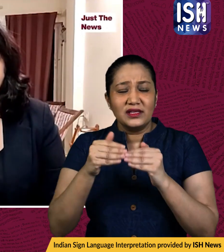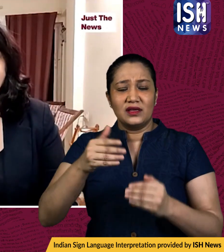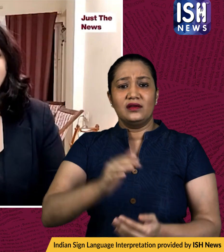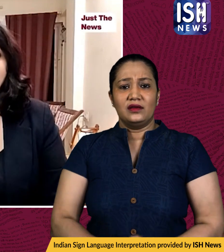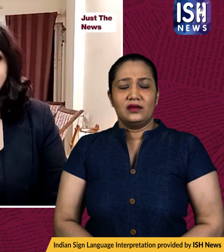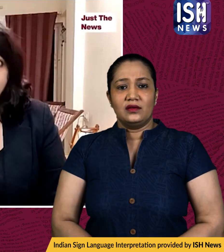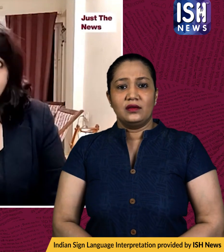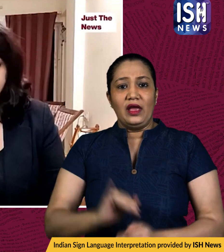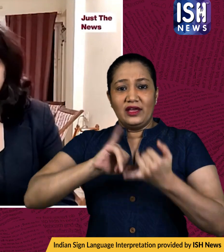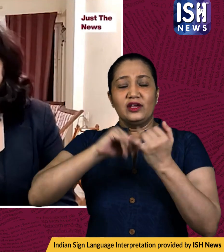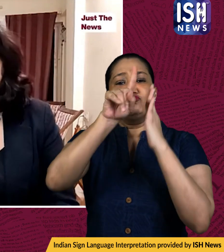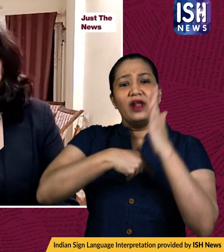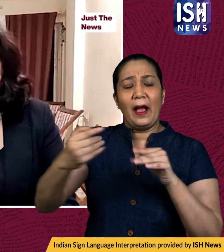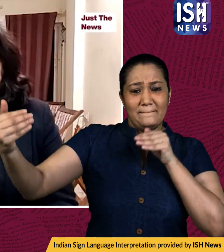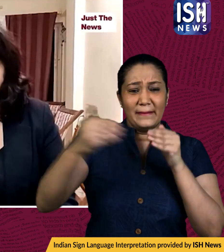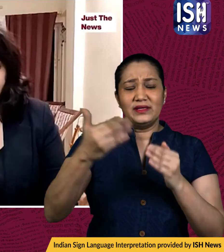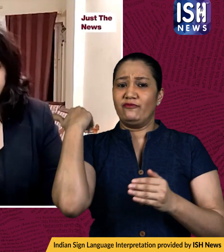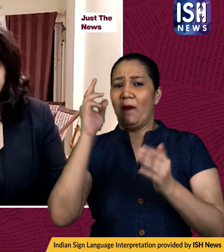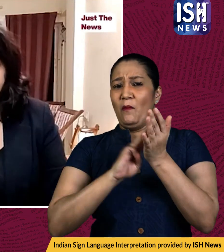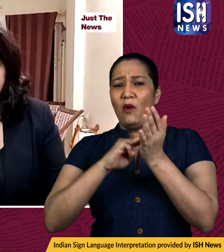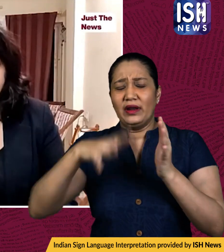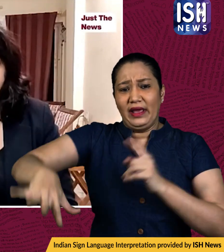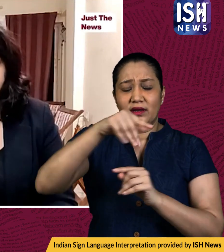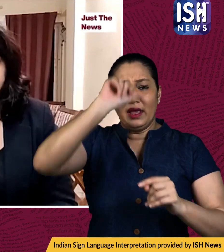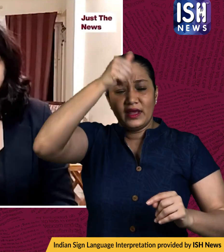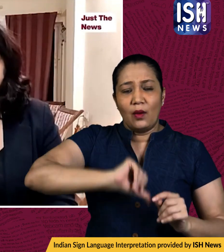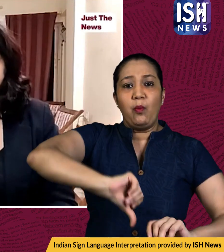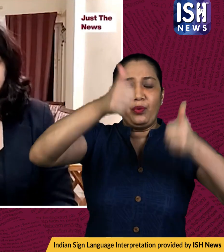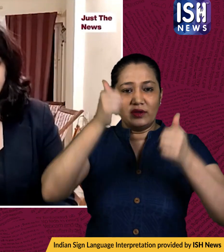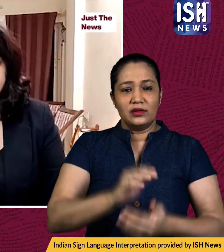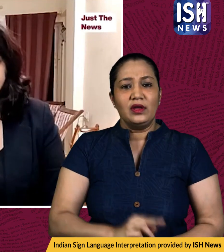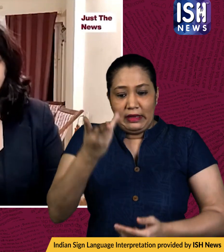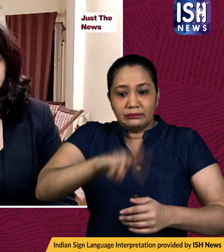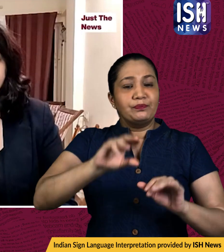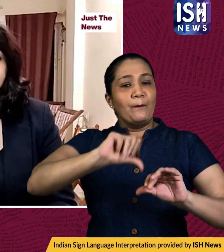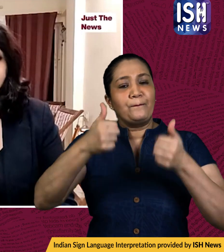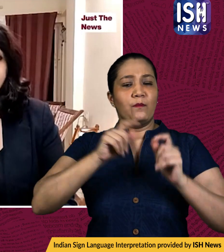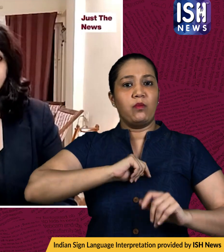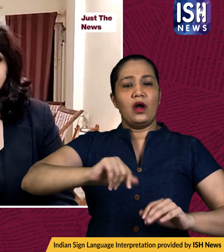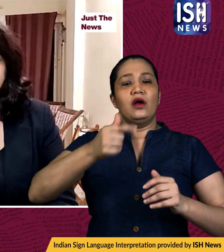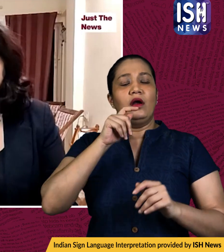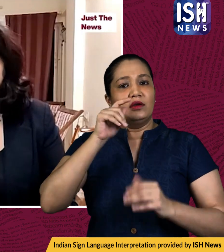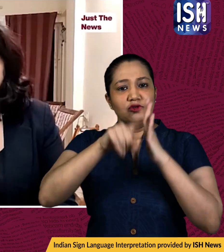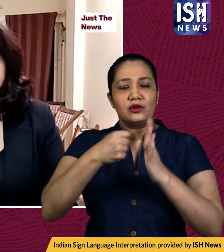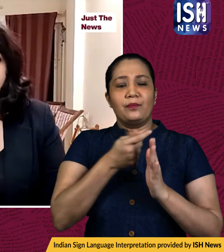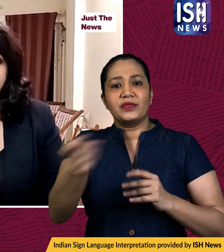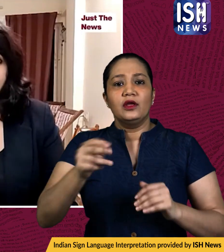against sri lanka uh in mohali where india won under three days by an innings and 222